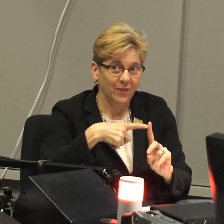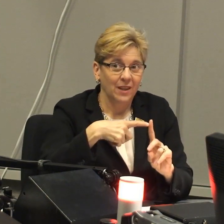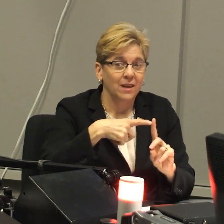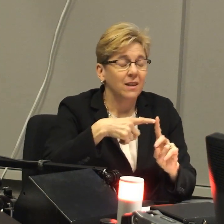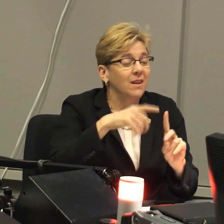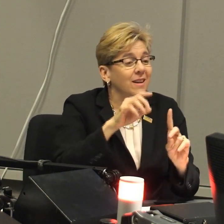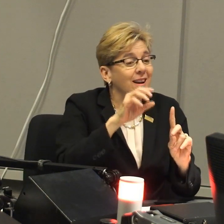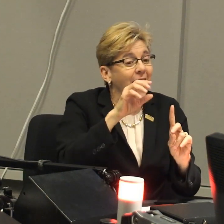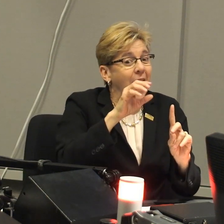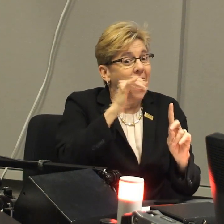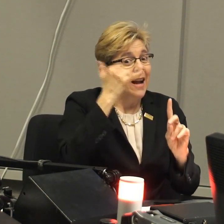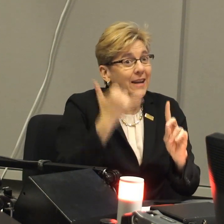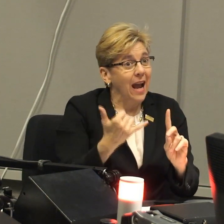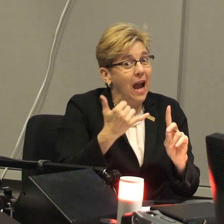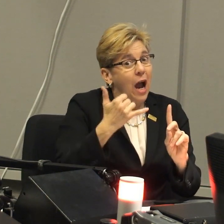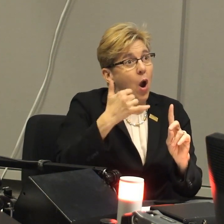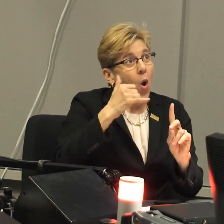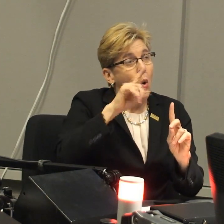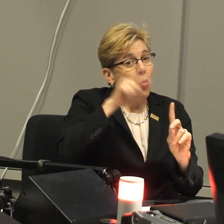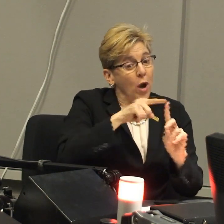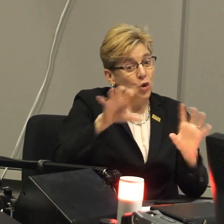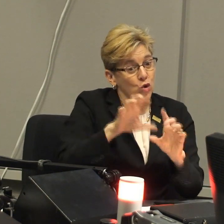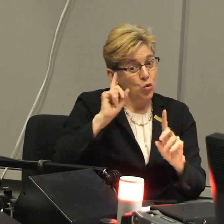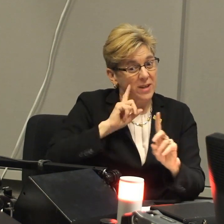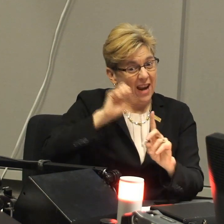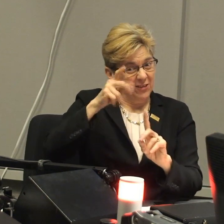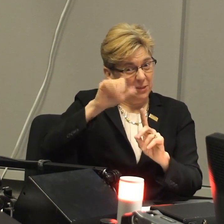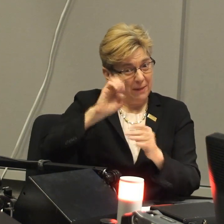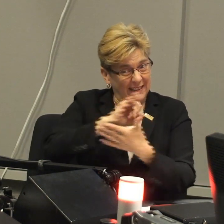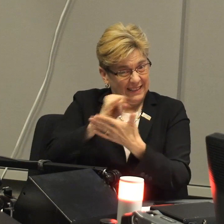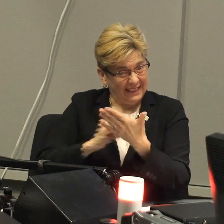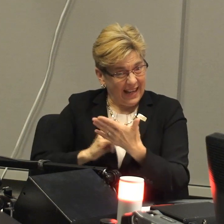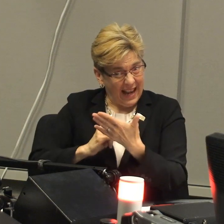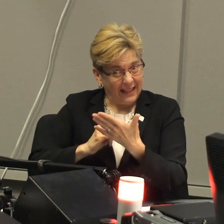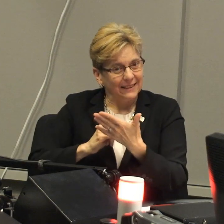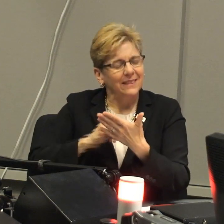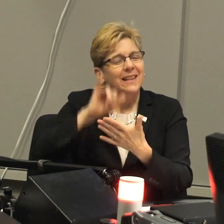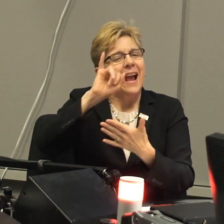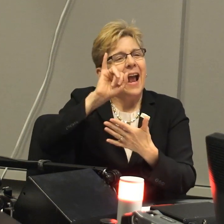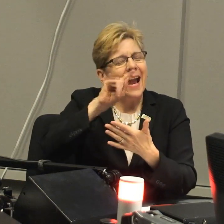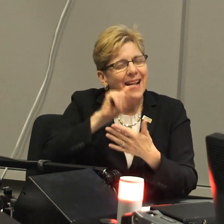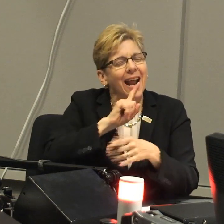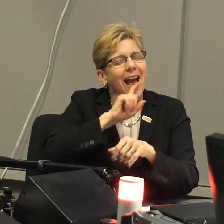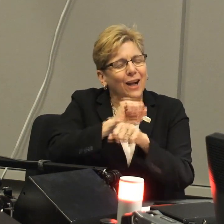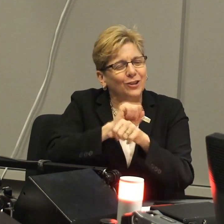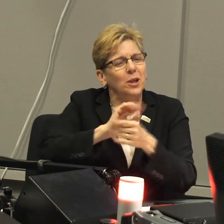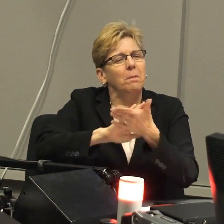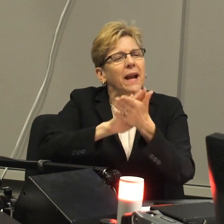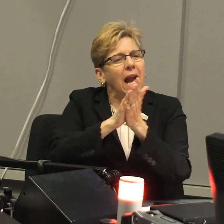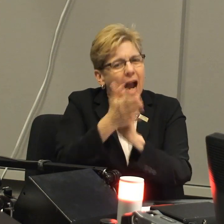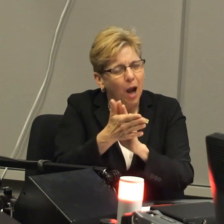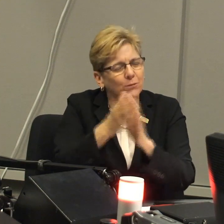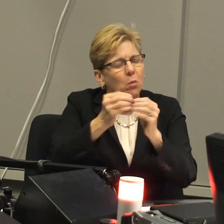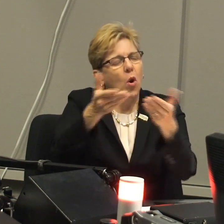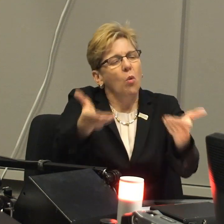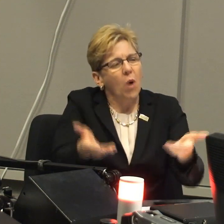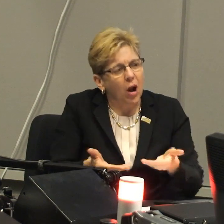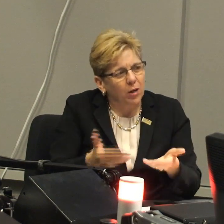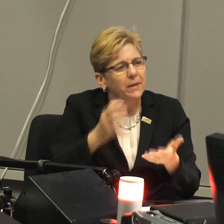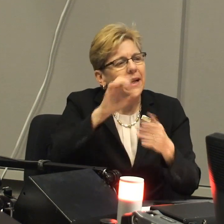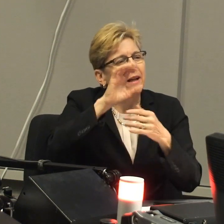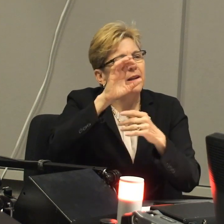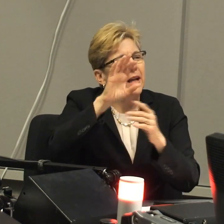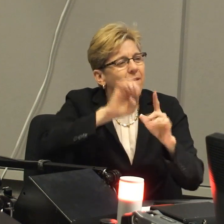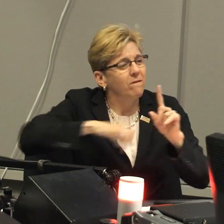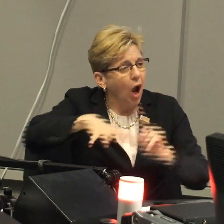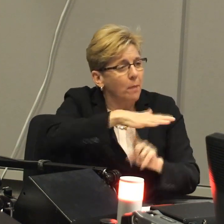experienced some kind of hearing loss. And so now, when you do deaf space design, it actually becomes